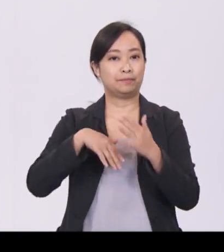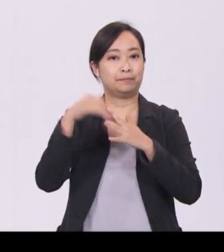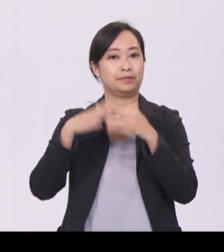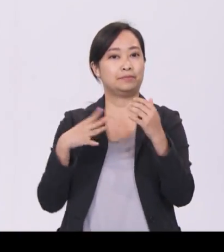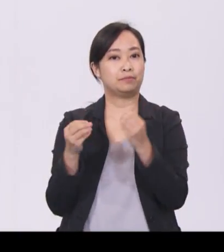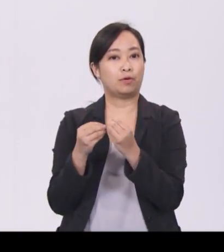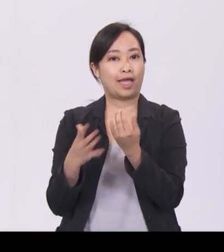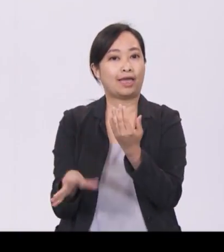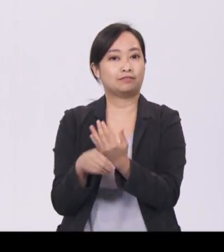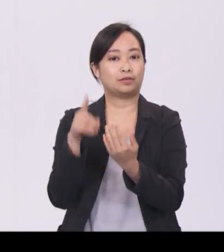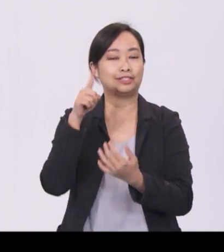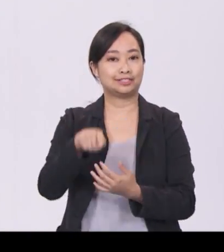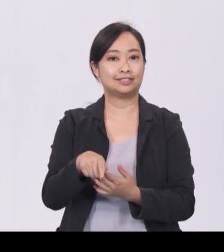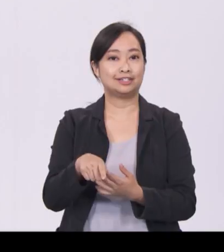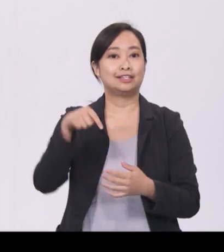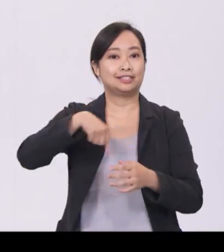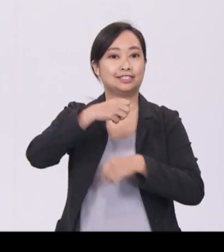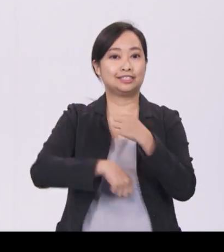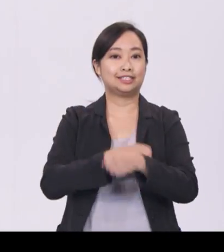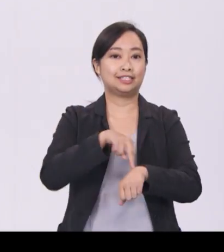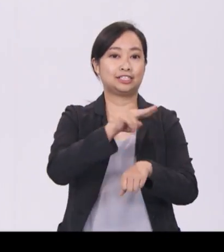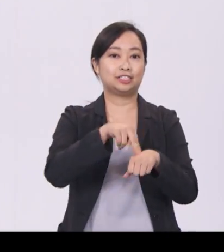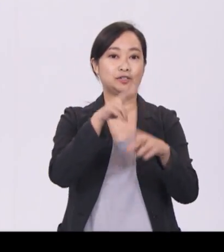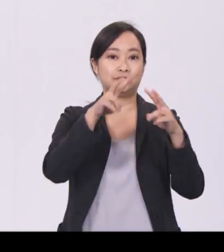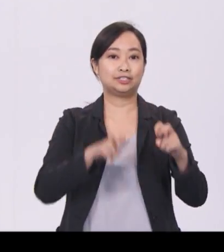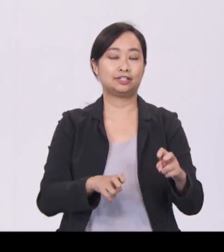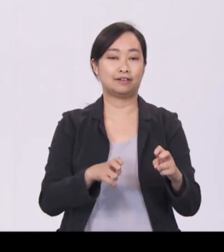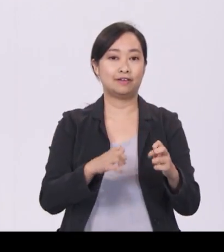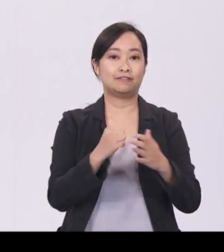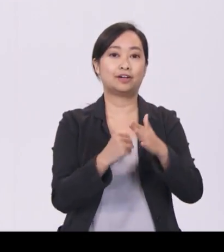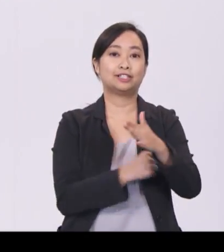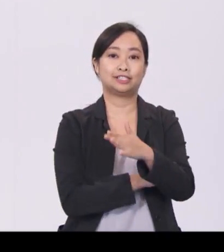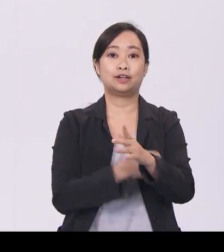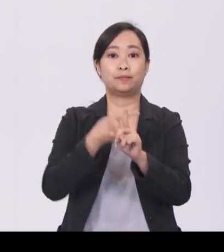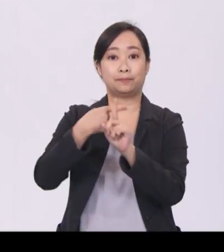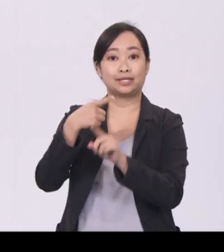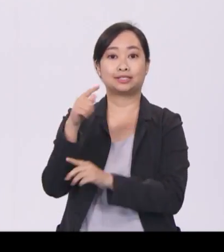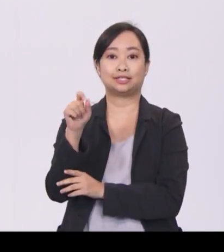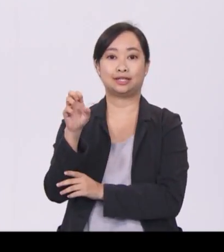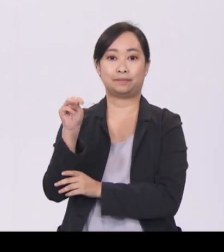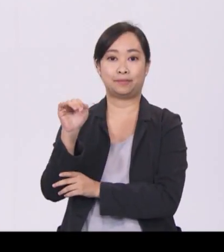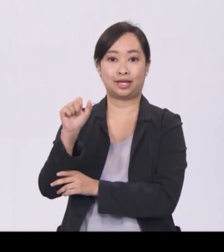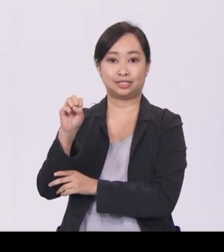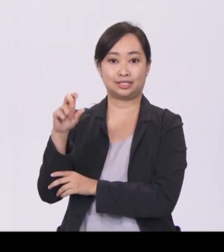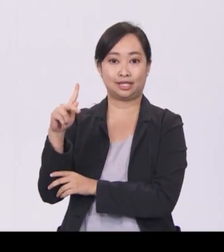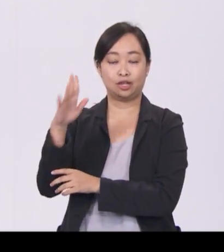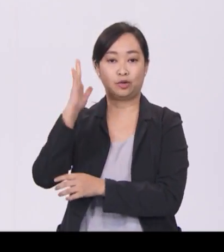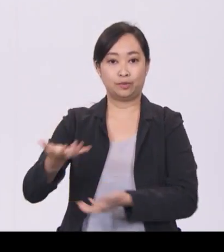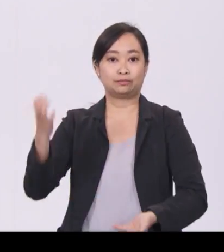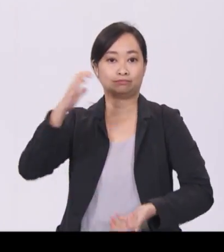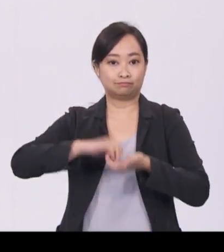the National Research Foundation and Temasek will launch an NRF Temasek IP commercialization vehicle.